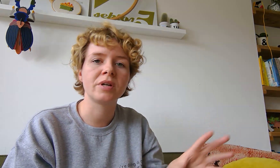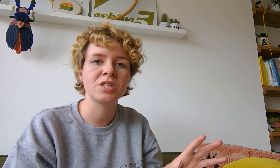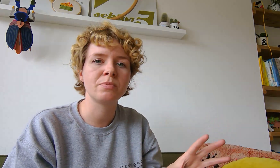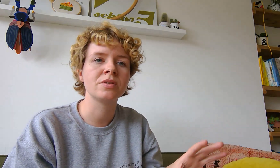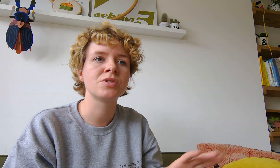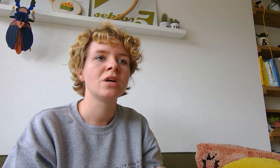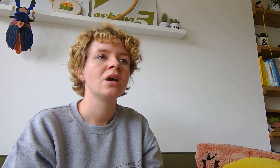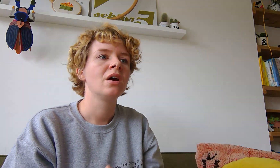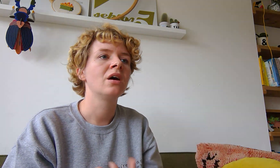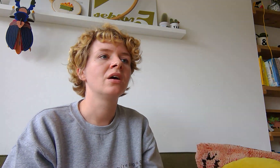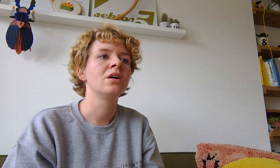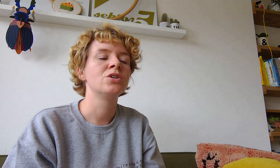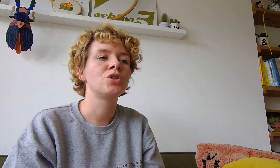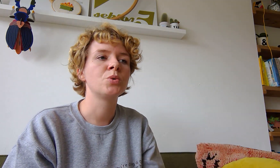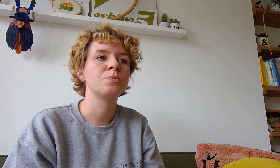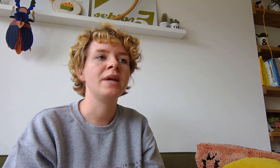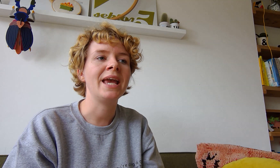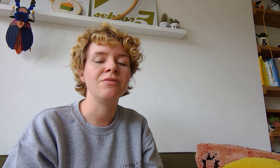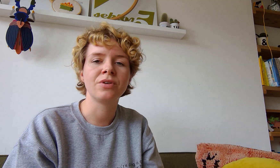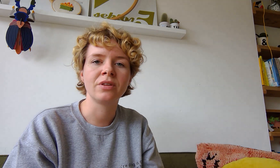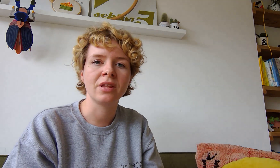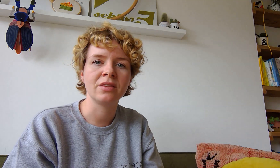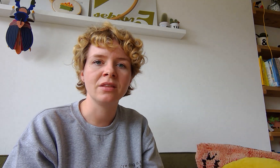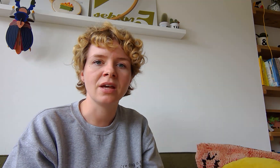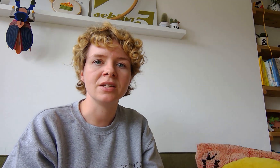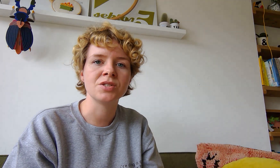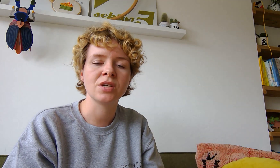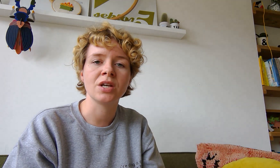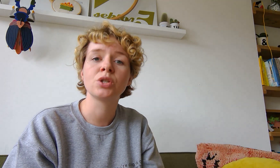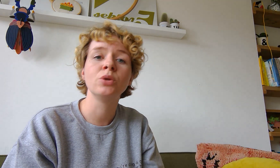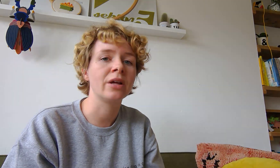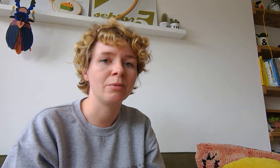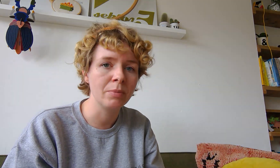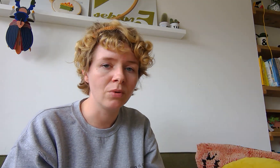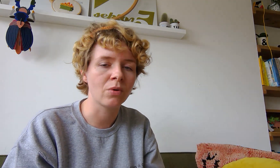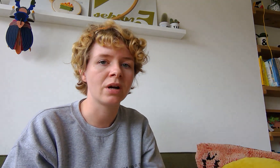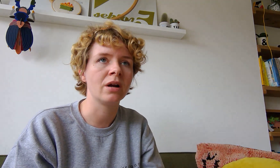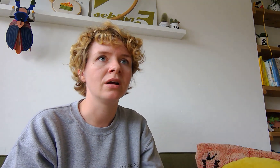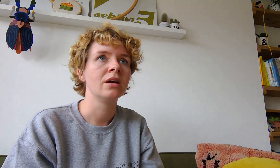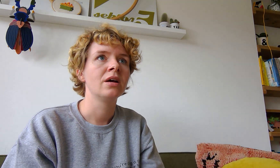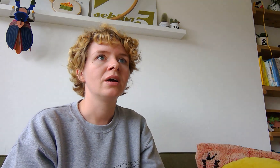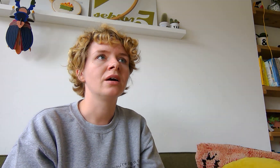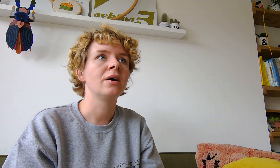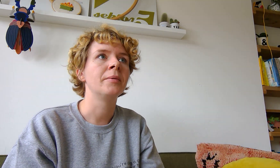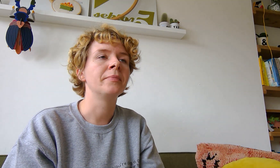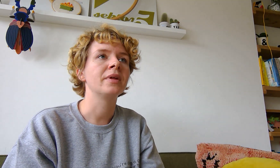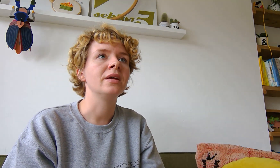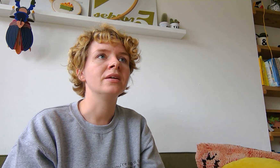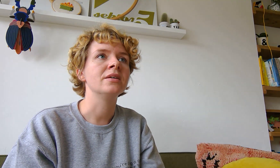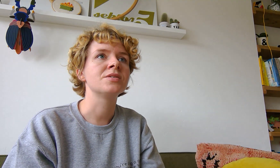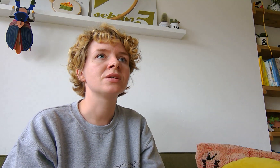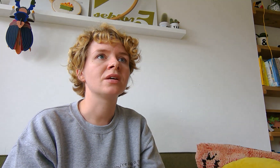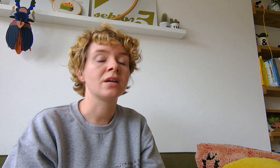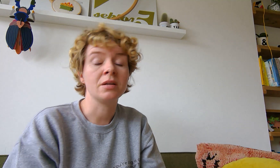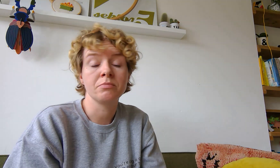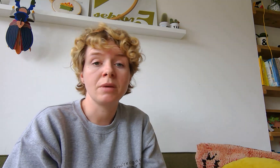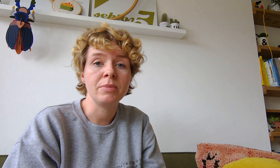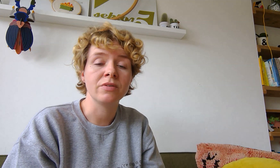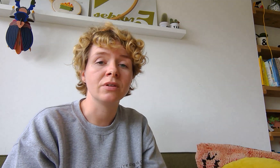participants shows behavior that that is excluding other people or is maybe even